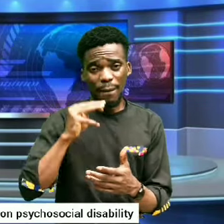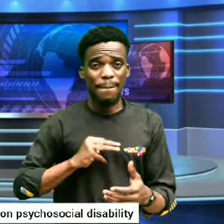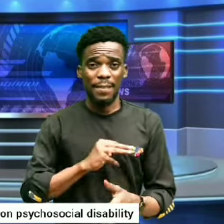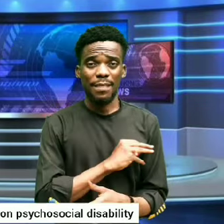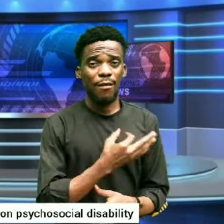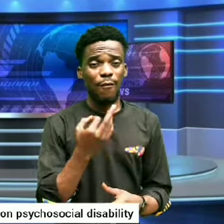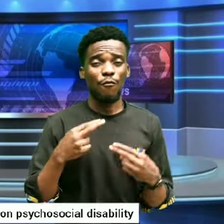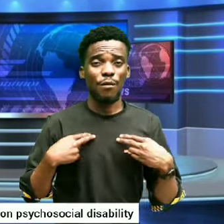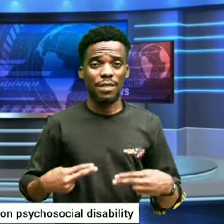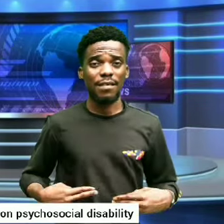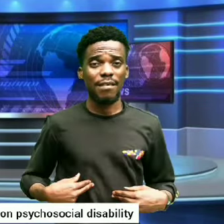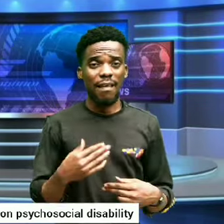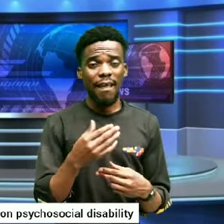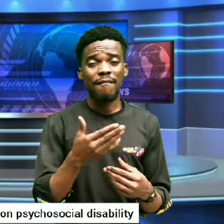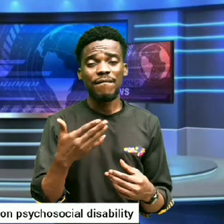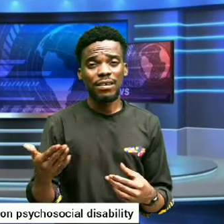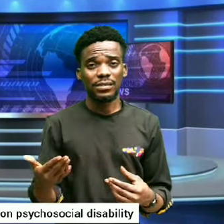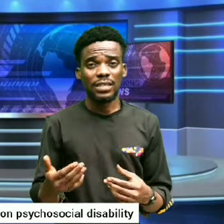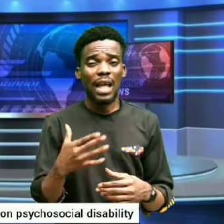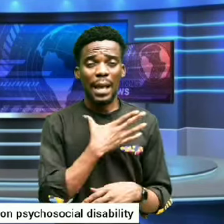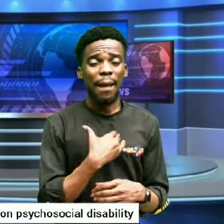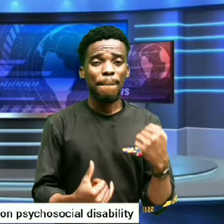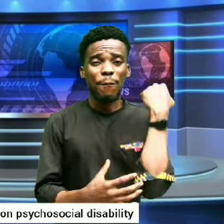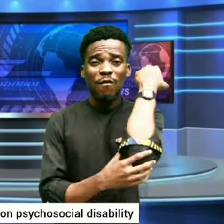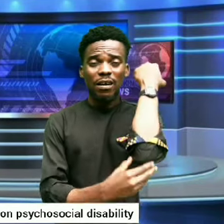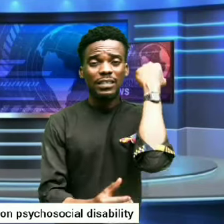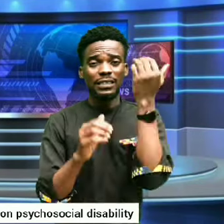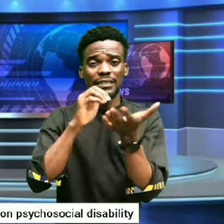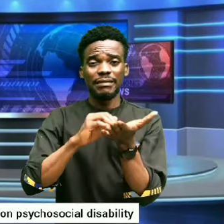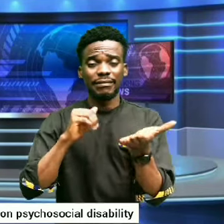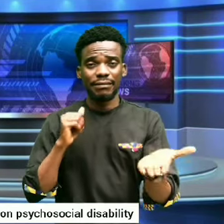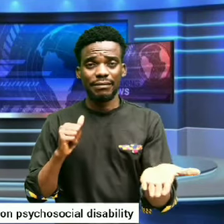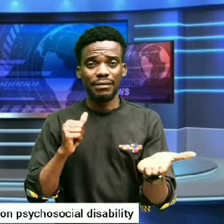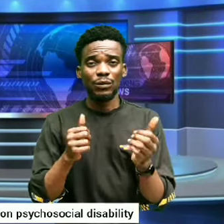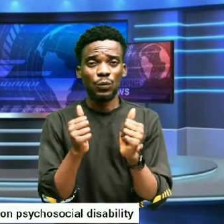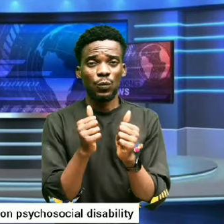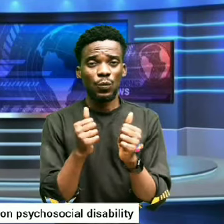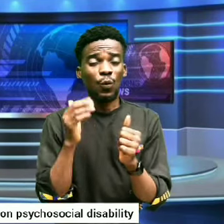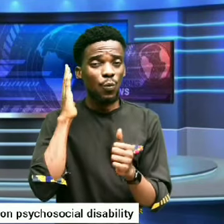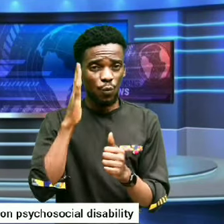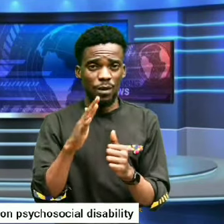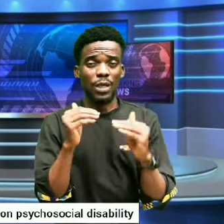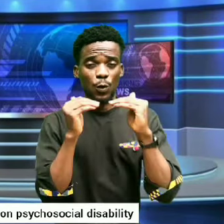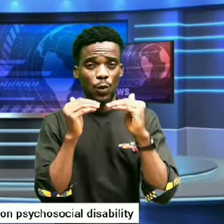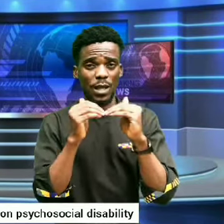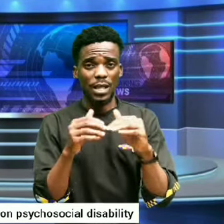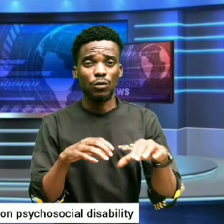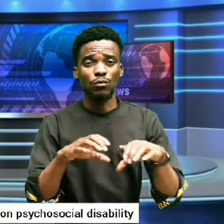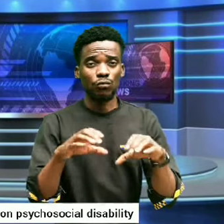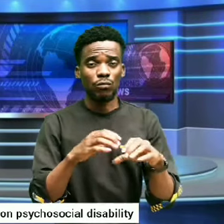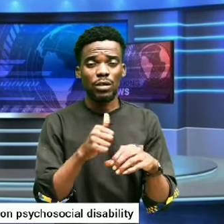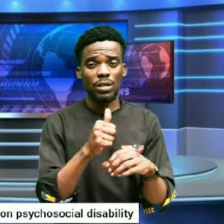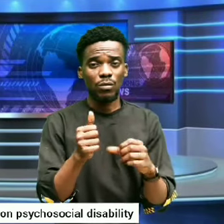of Humanitarian Affairs and Poverty Elevation will equally play a